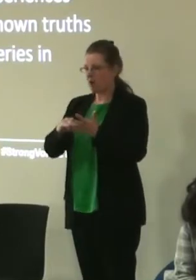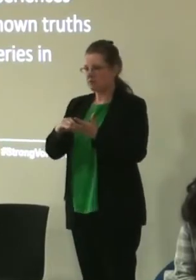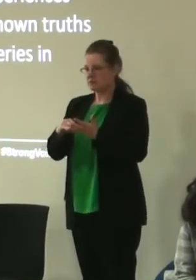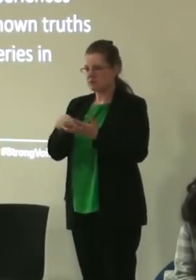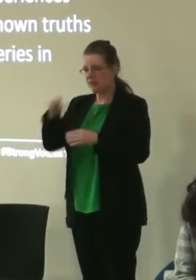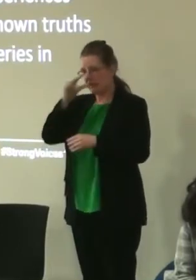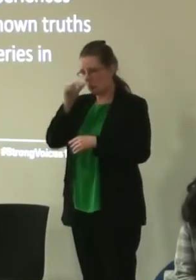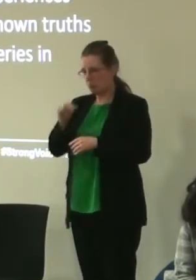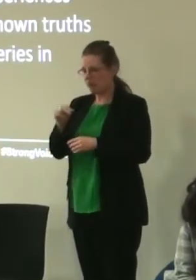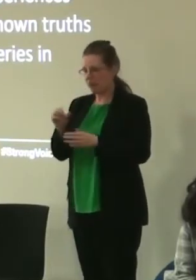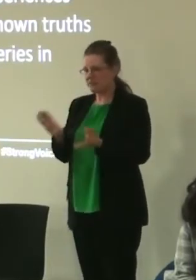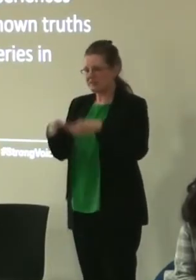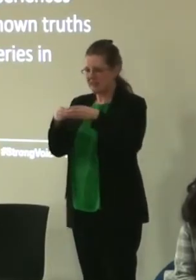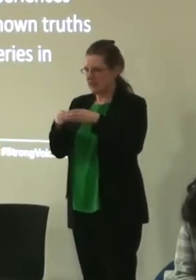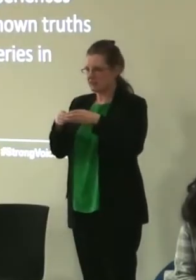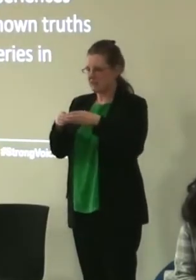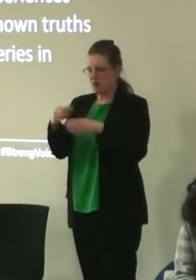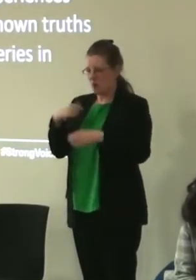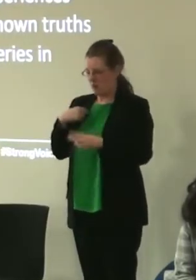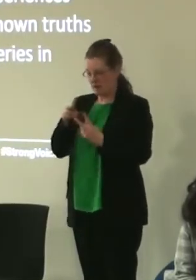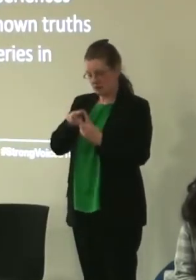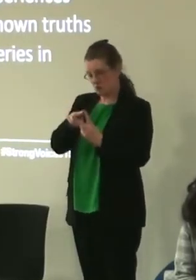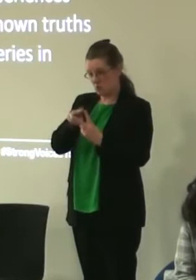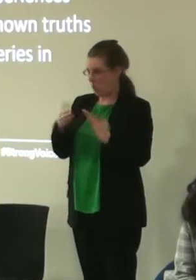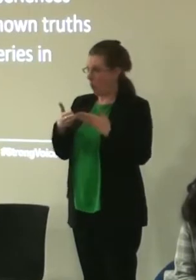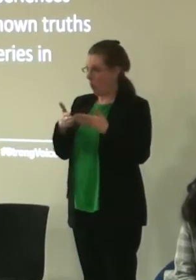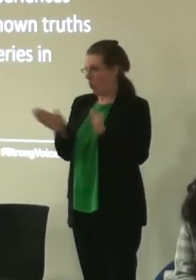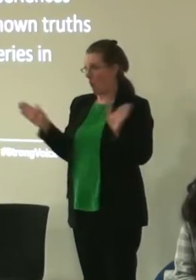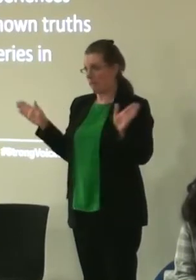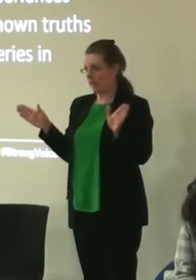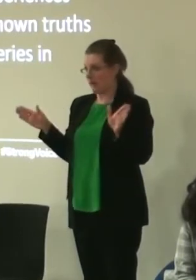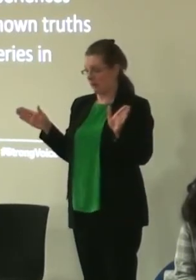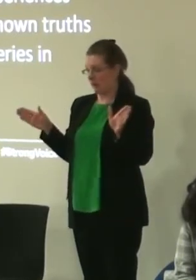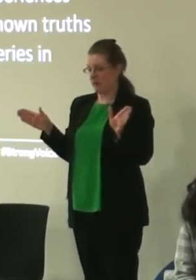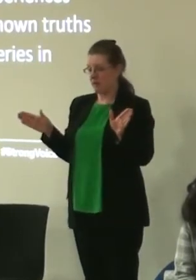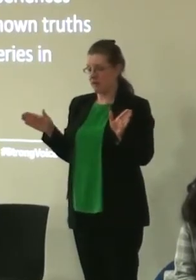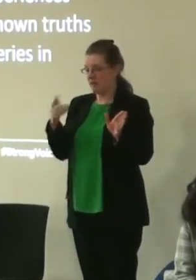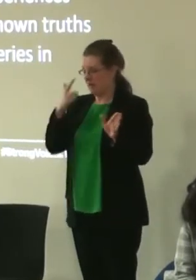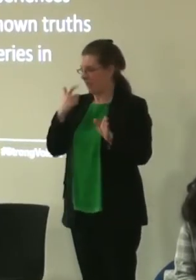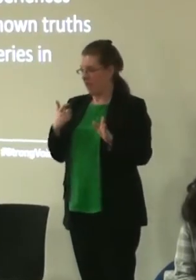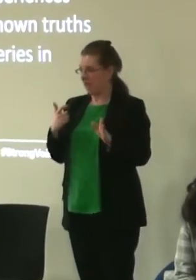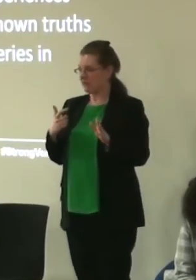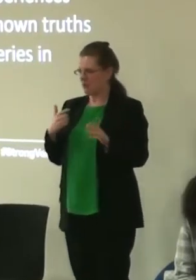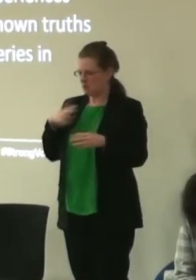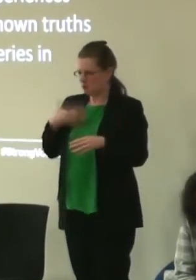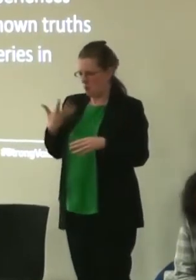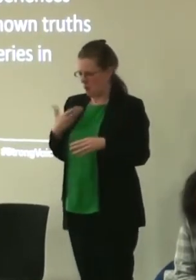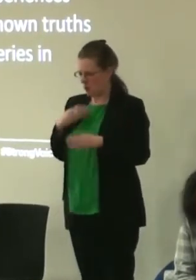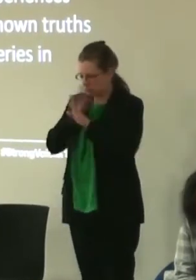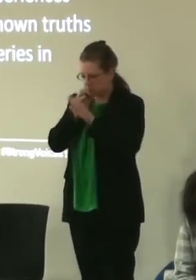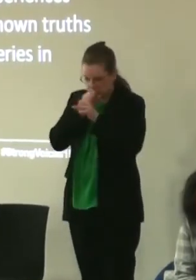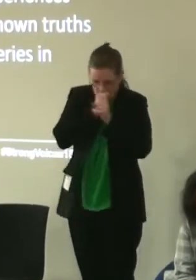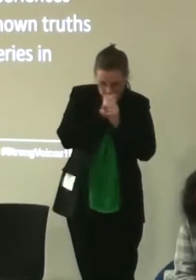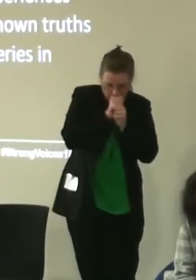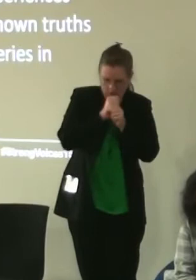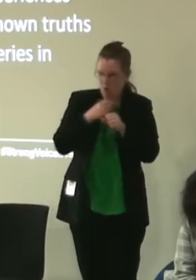the youth sector too I think we're probably two of the most open source sectors aren't we? You know, we don't tend to want to hold everything and keep